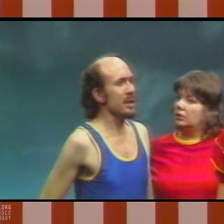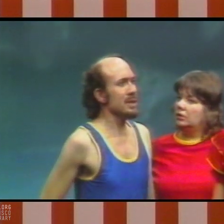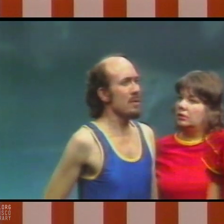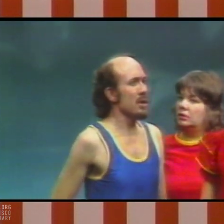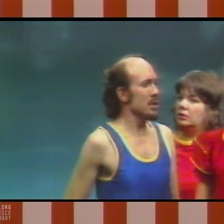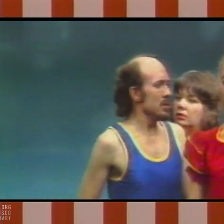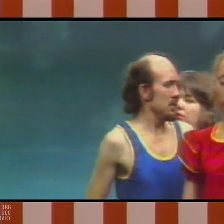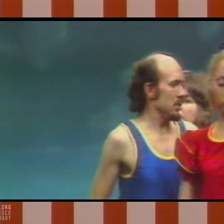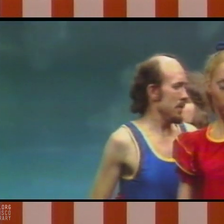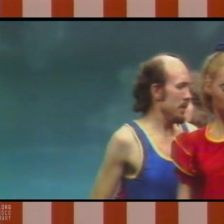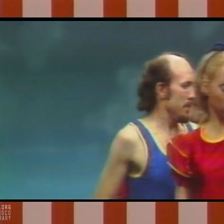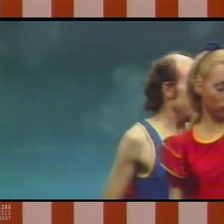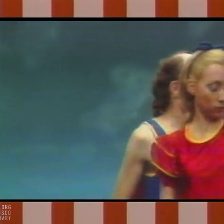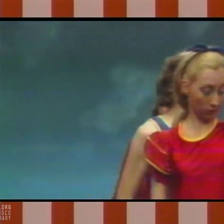You and